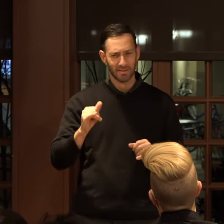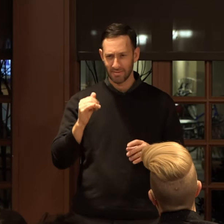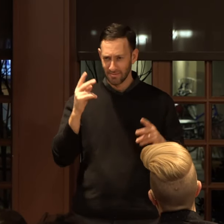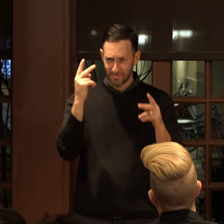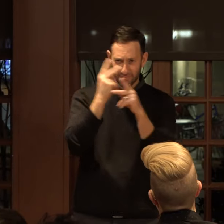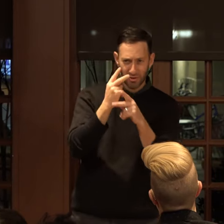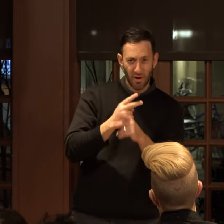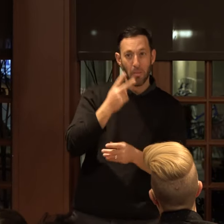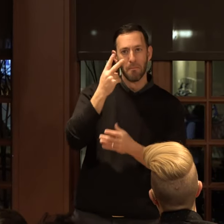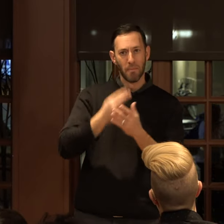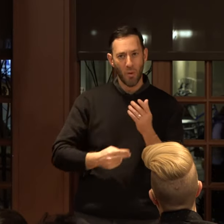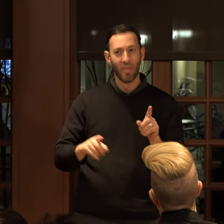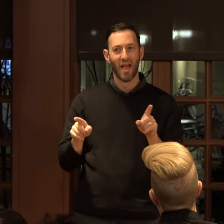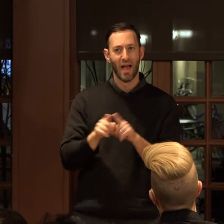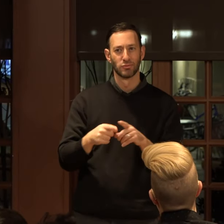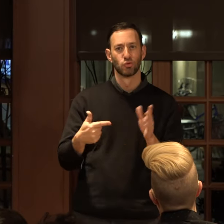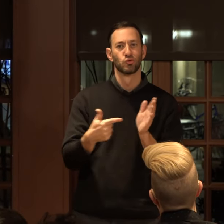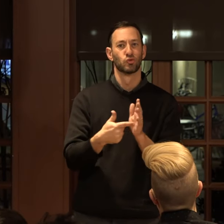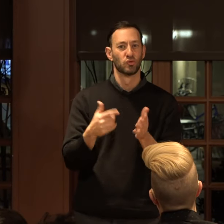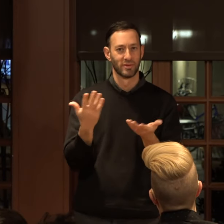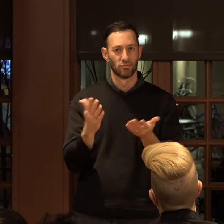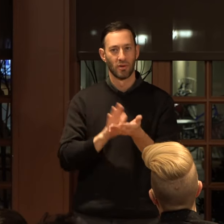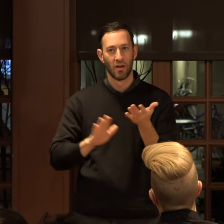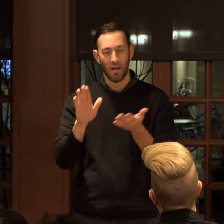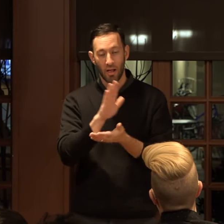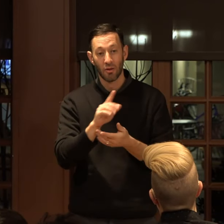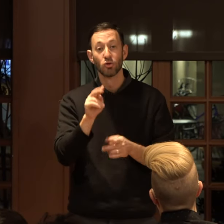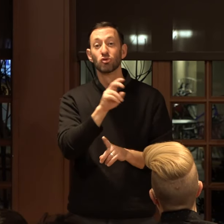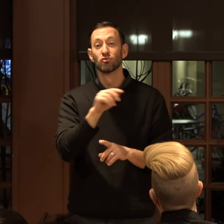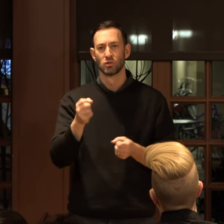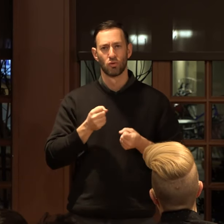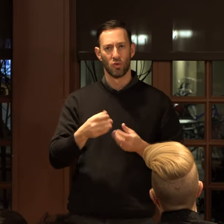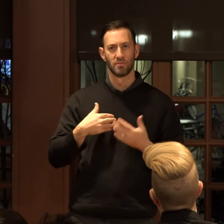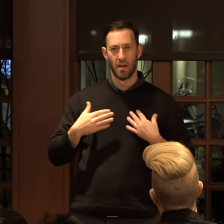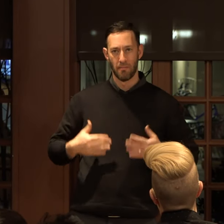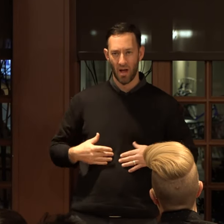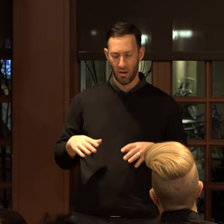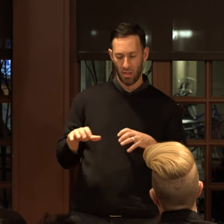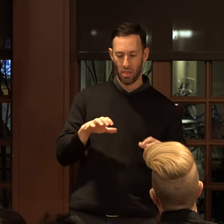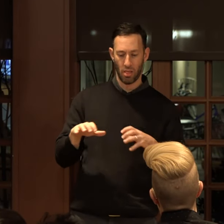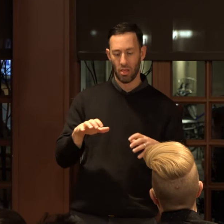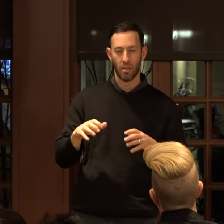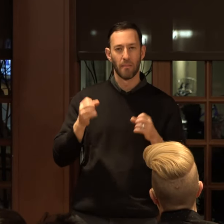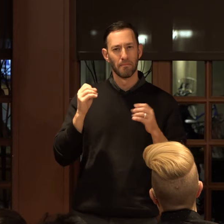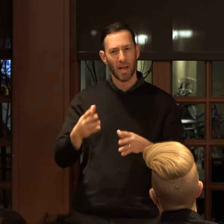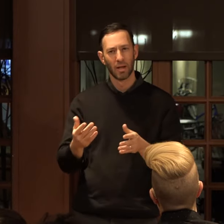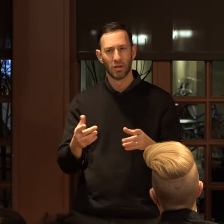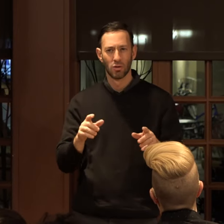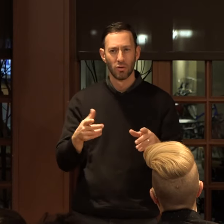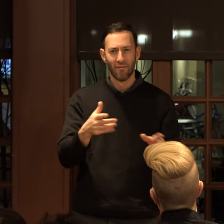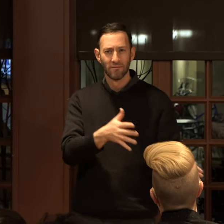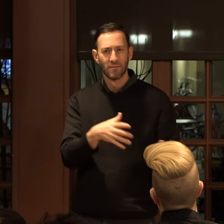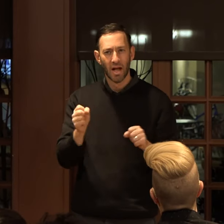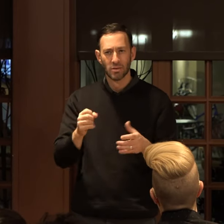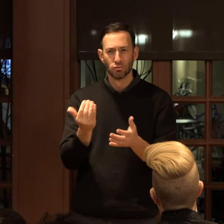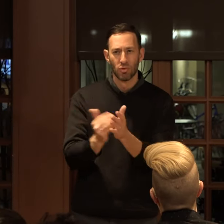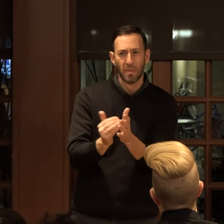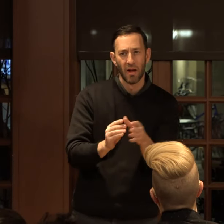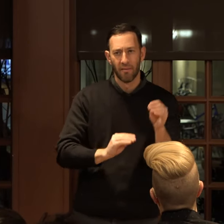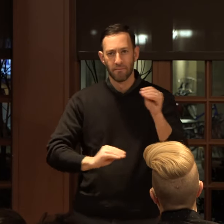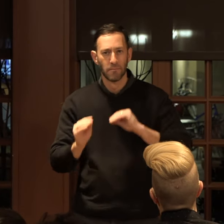both as a junior in college. Tourette's causes my body to tick in the form of many rapid, repetitive movements and sounds.